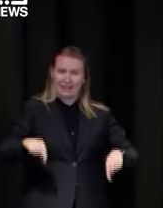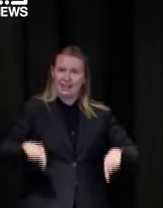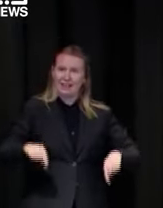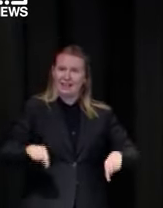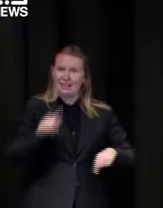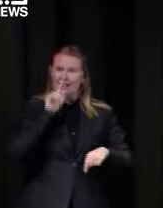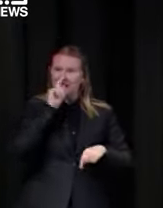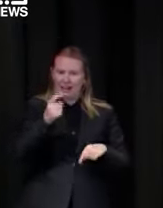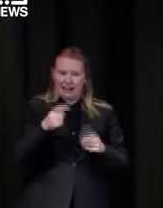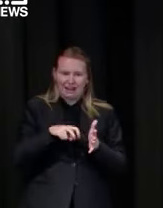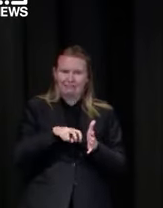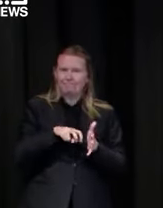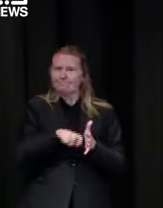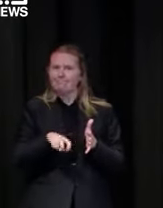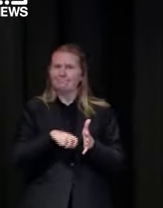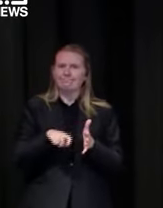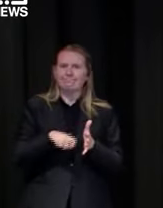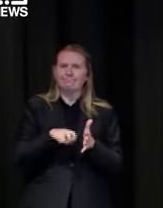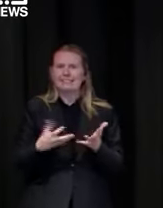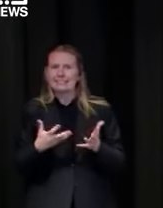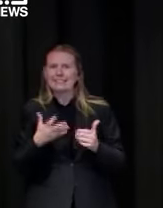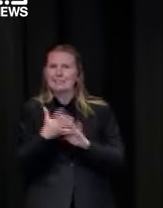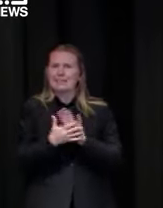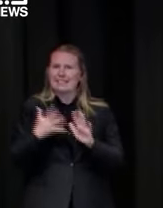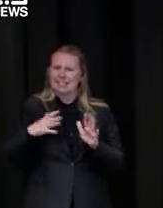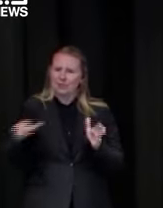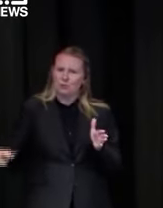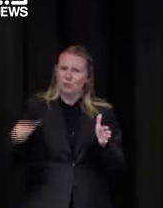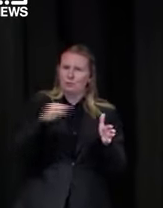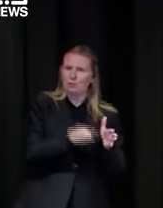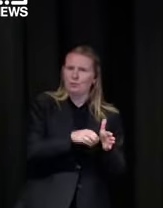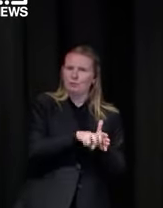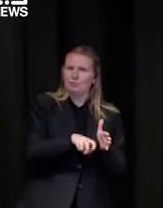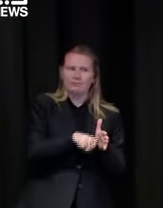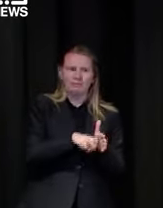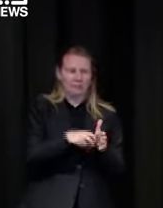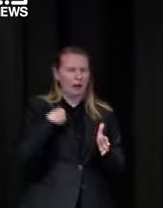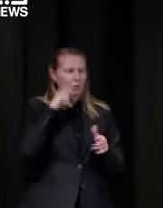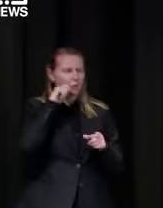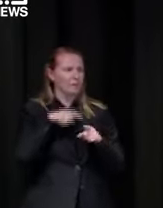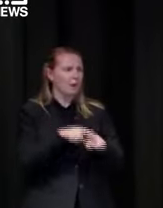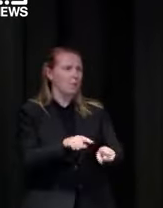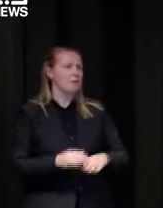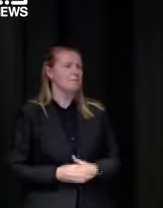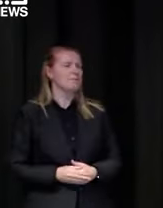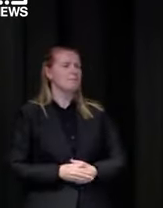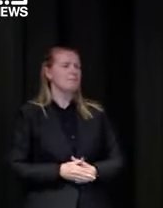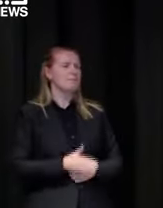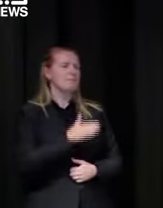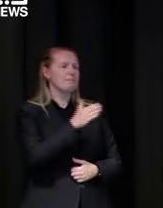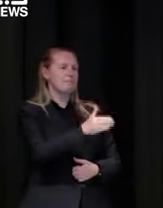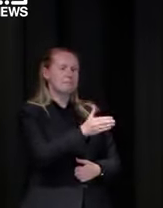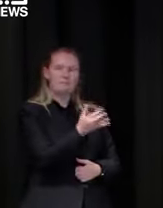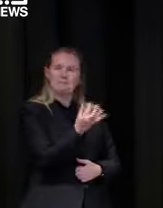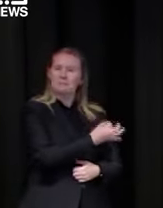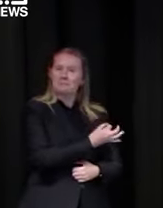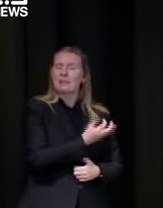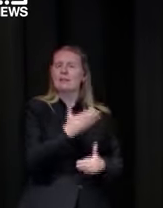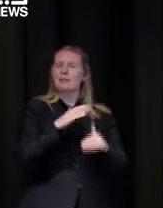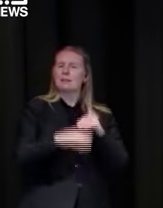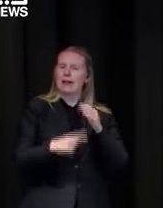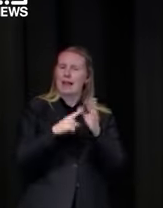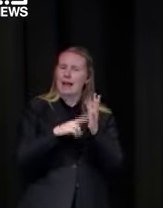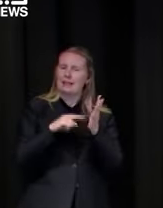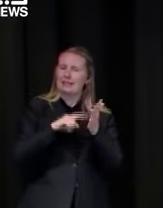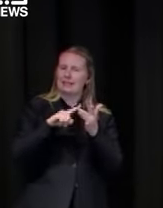been looking after but if you give me the specifics i'm more than happy to follow that up just back on that anti-vaxxer philosophy obviously we don't have protests today but have you